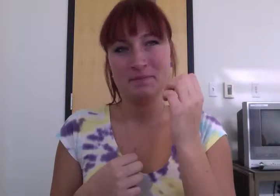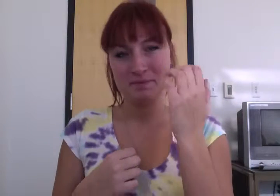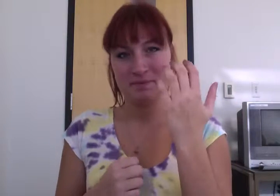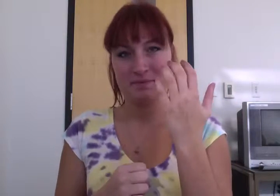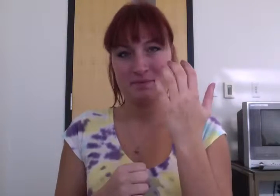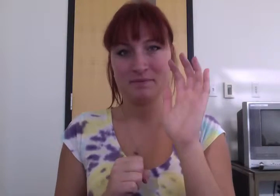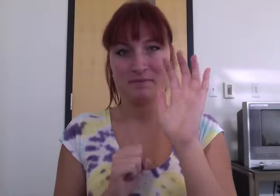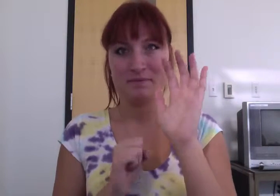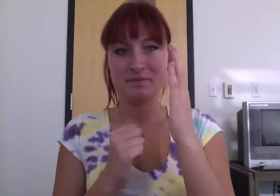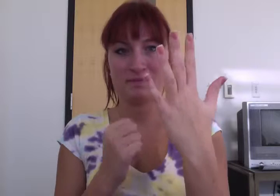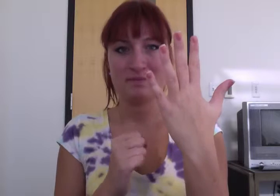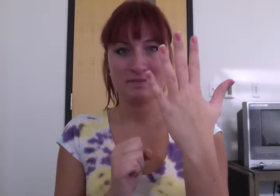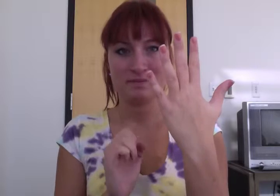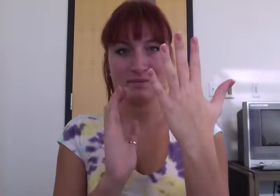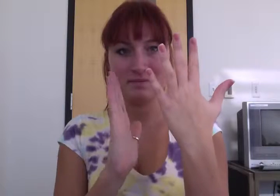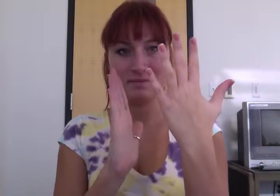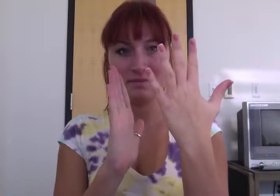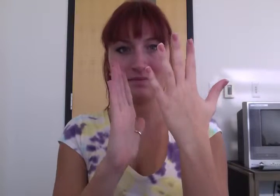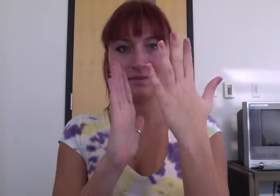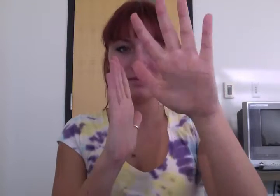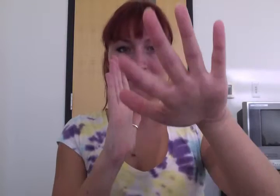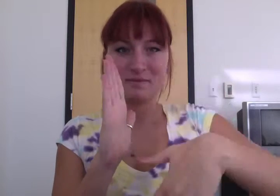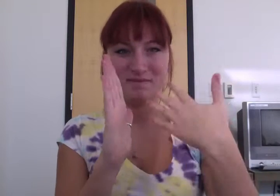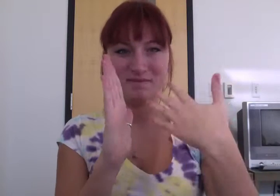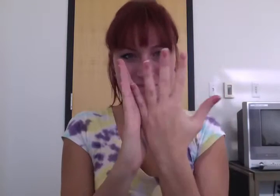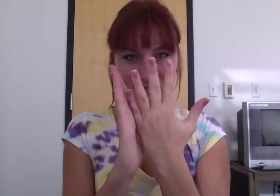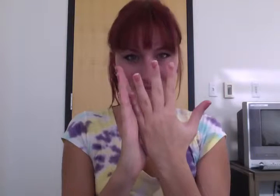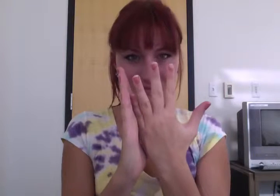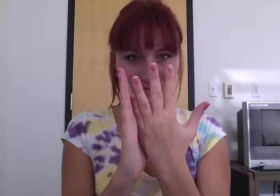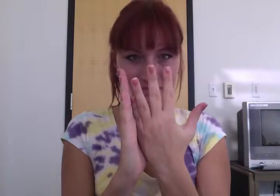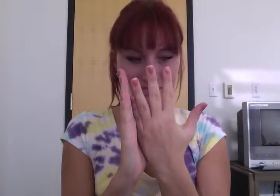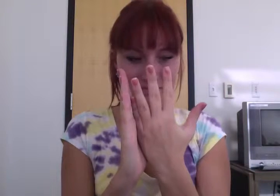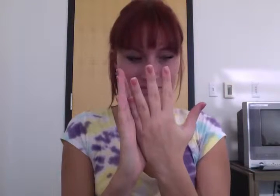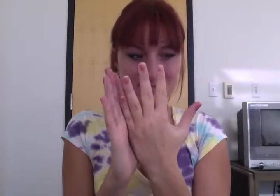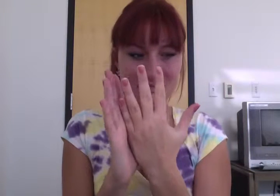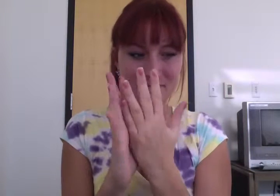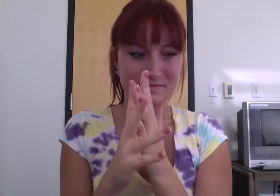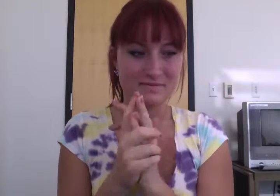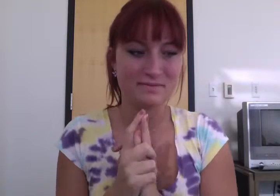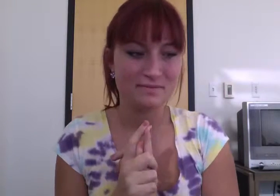Round and around and around and around we go